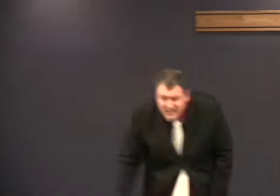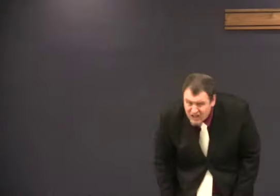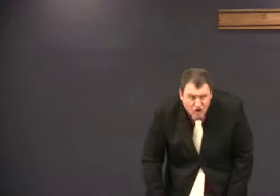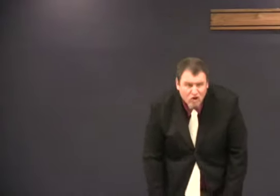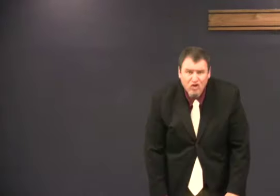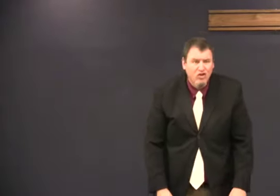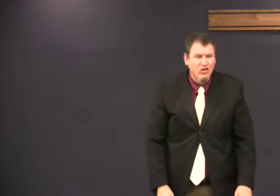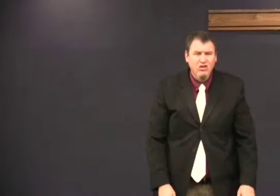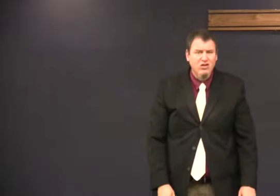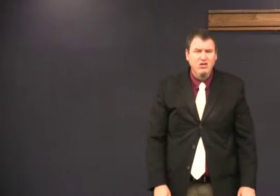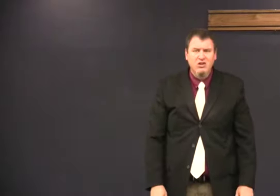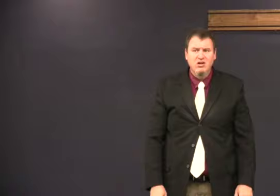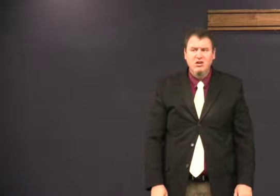God doesn't care.